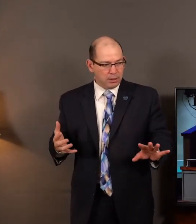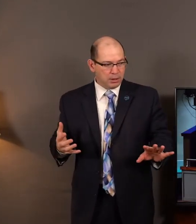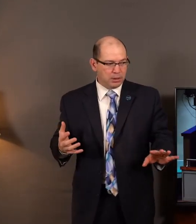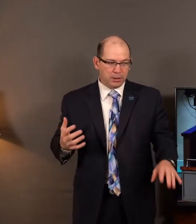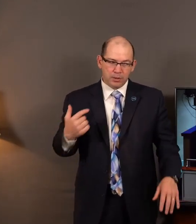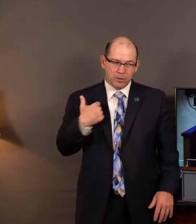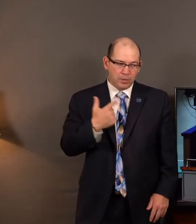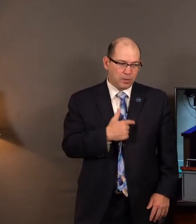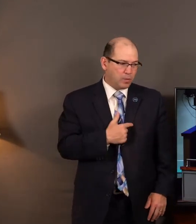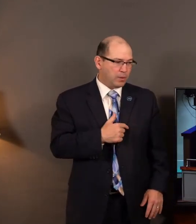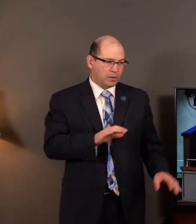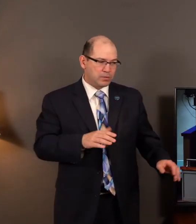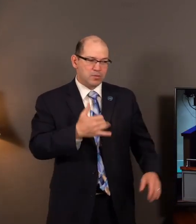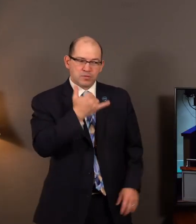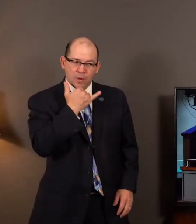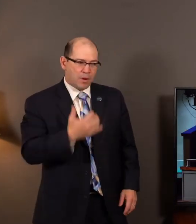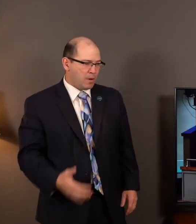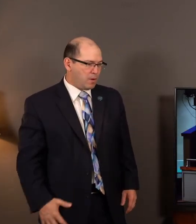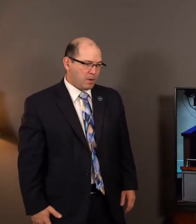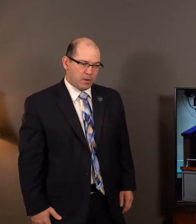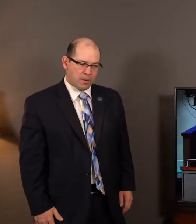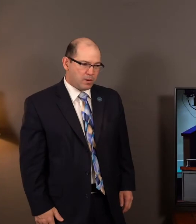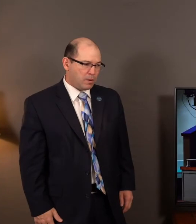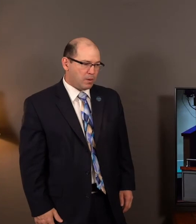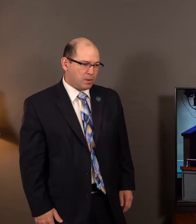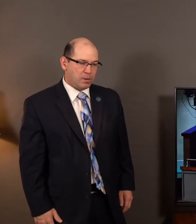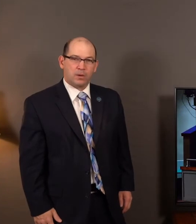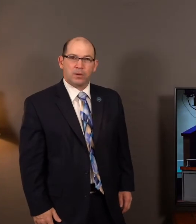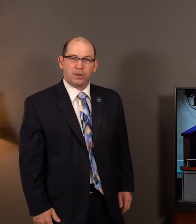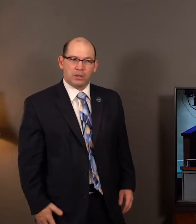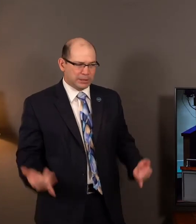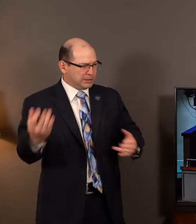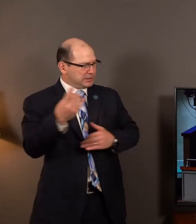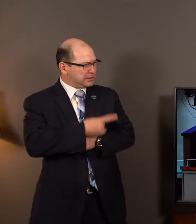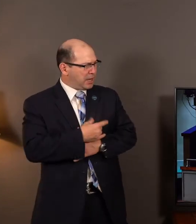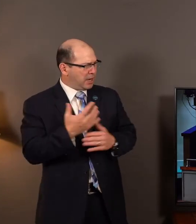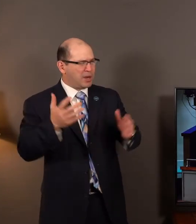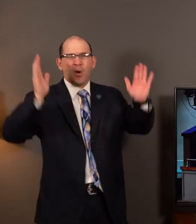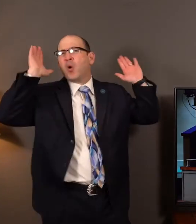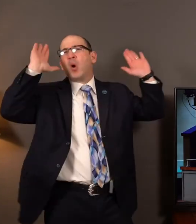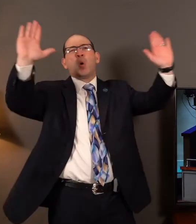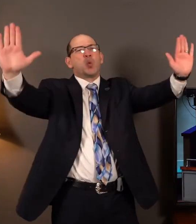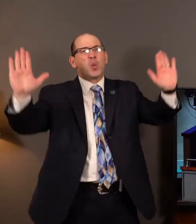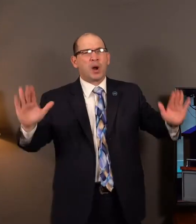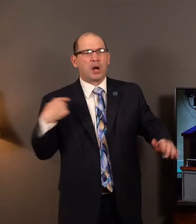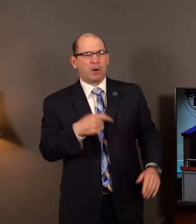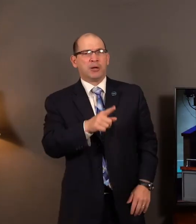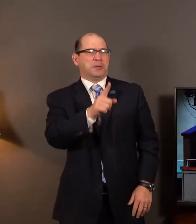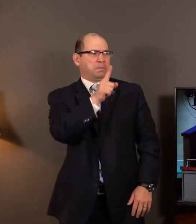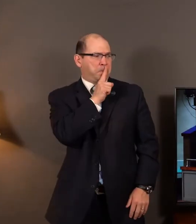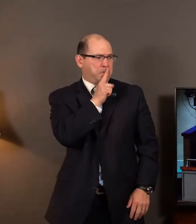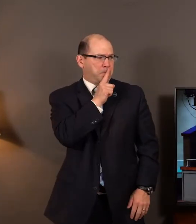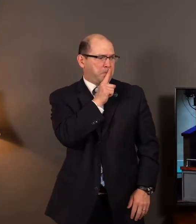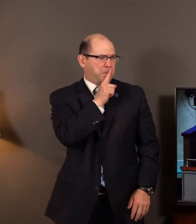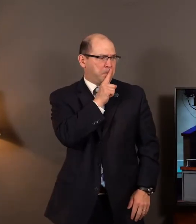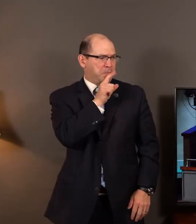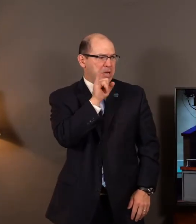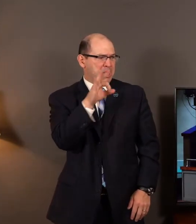We do not well. This day is a day of good tidings and we hold our peace. If we carry till the morning